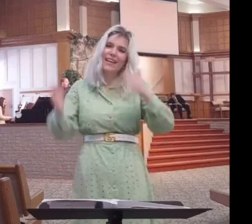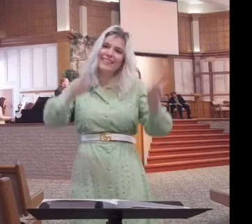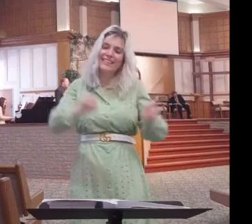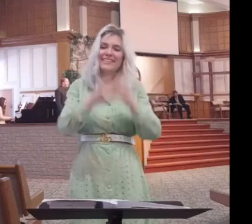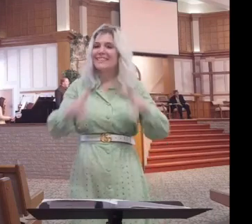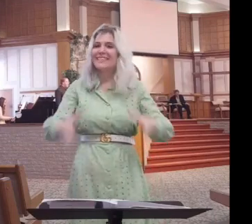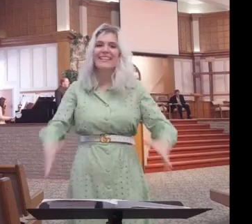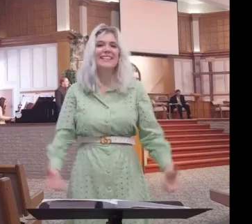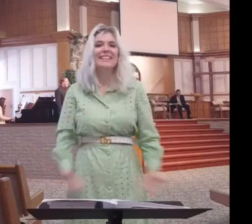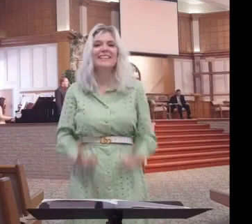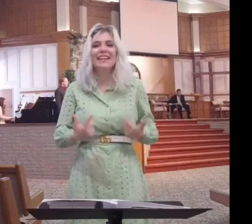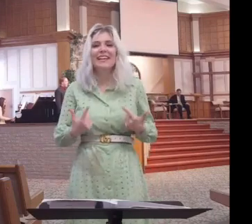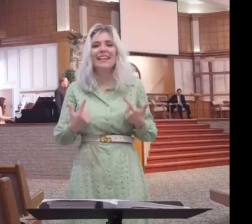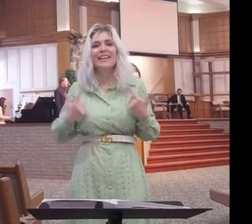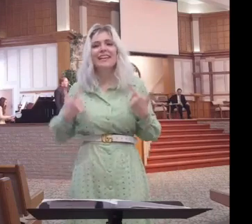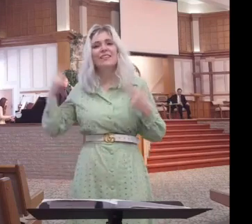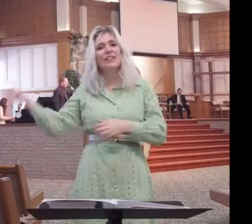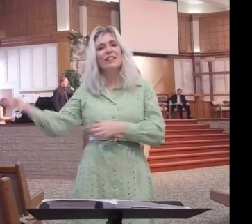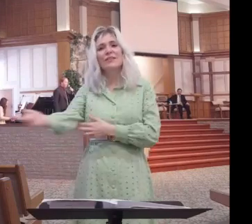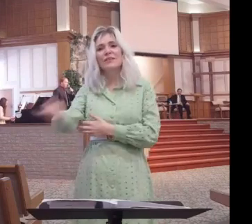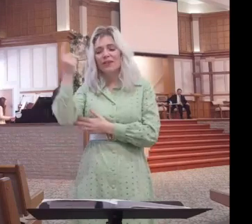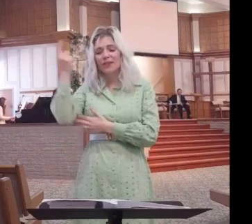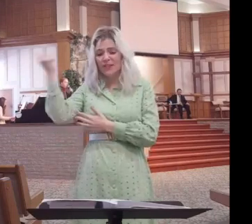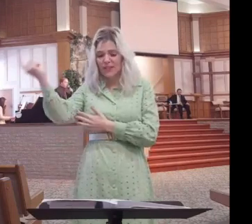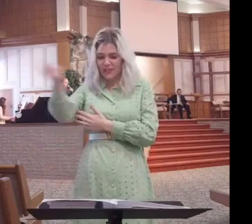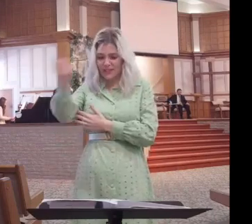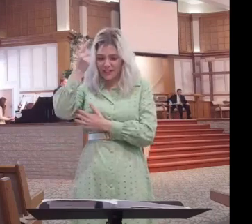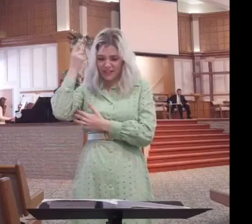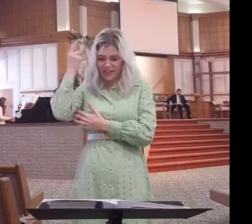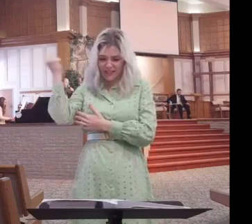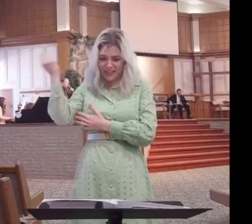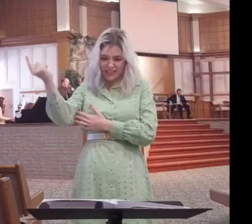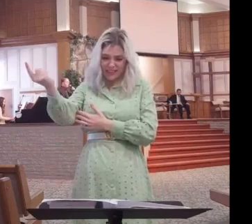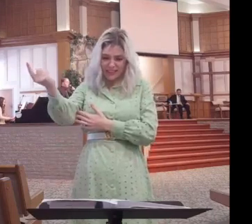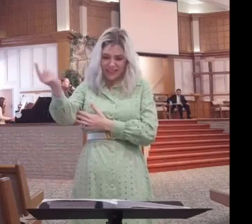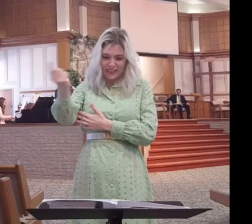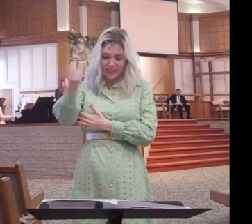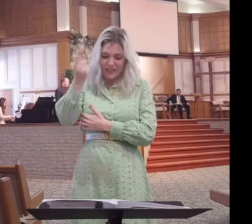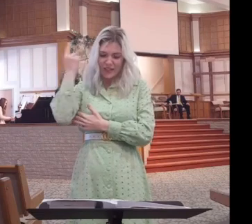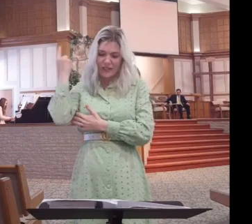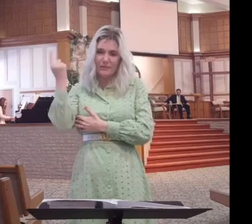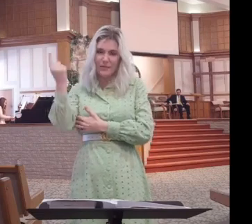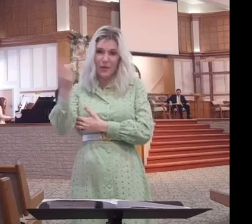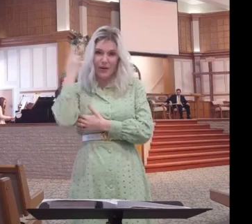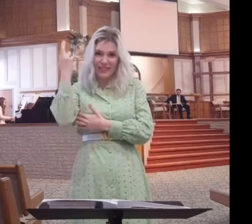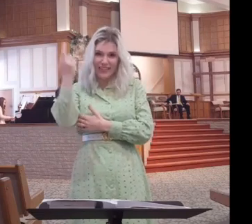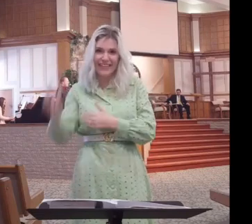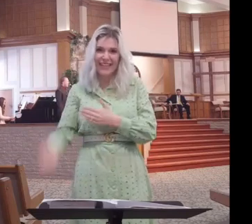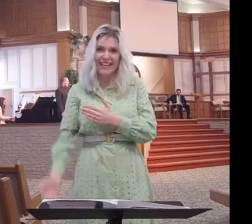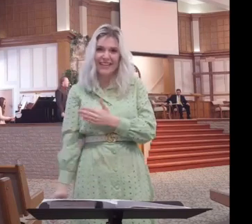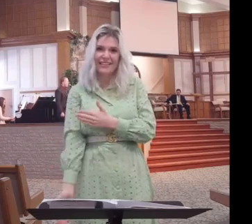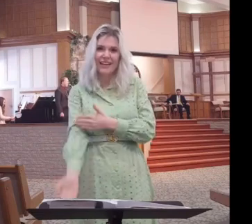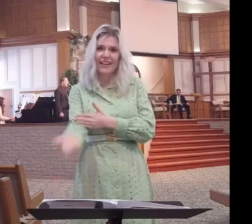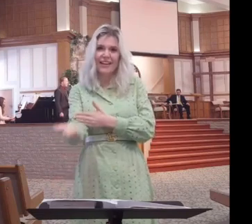and death and what, before morning had come.